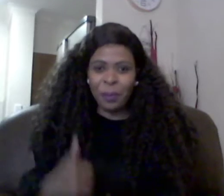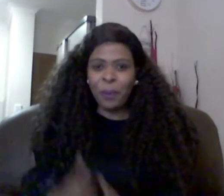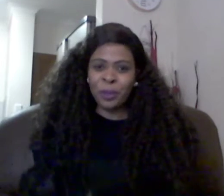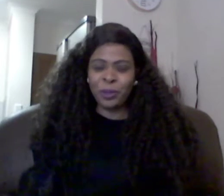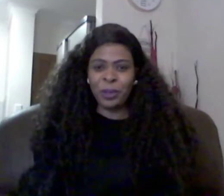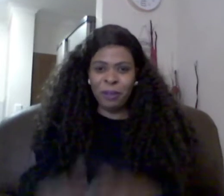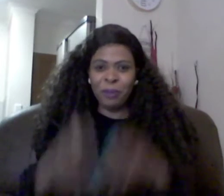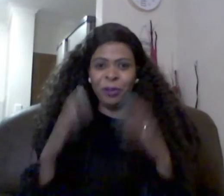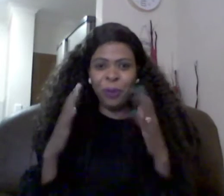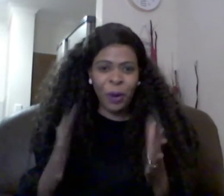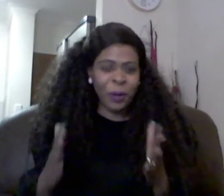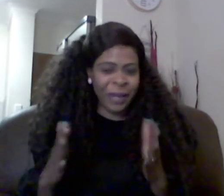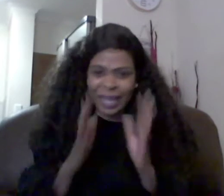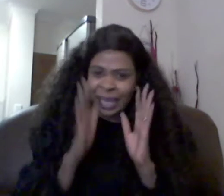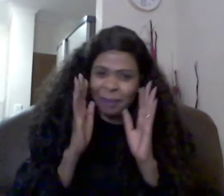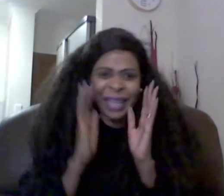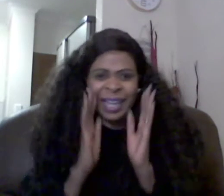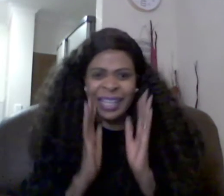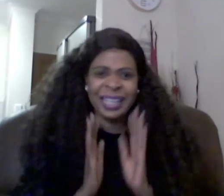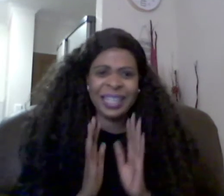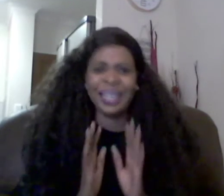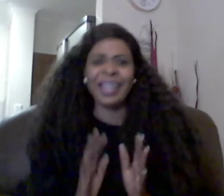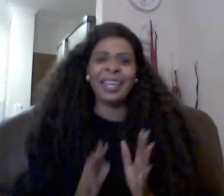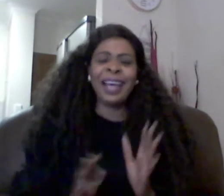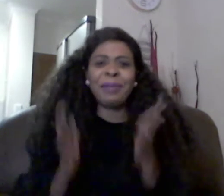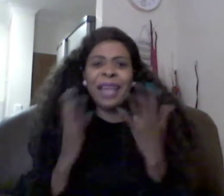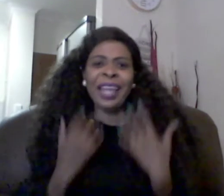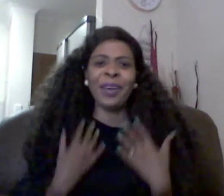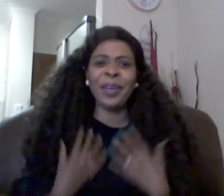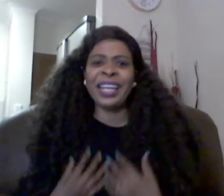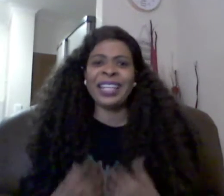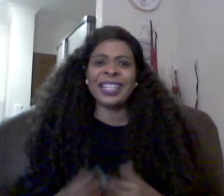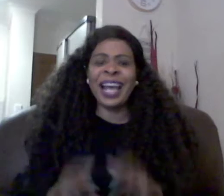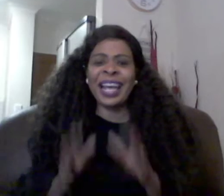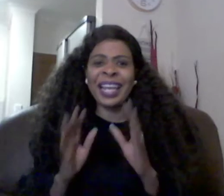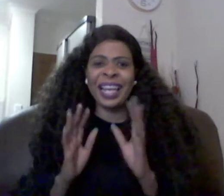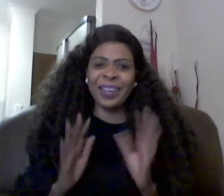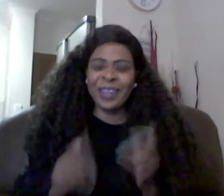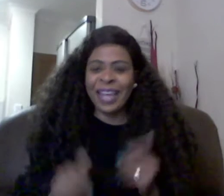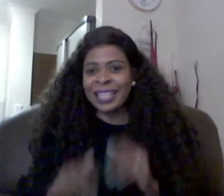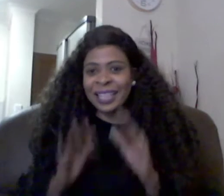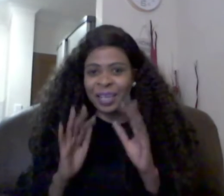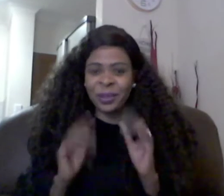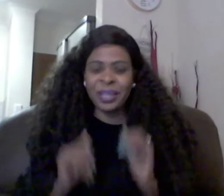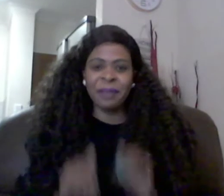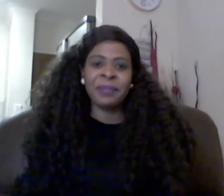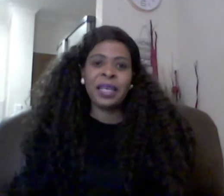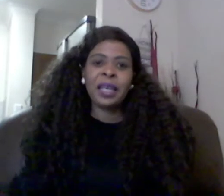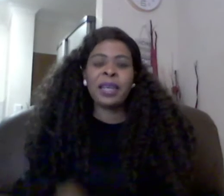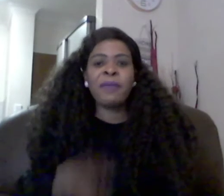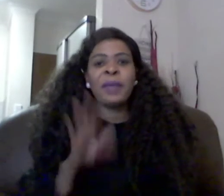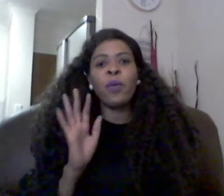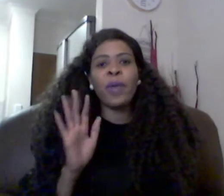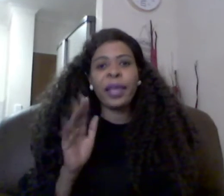proposed you even if you know hey i'm dying i'm dying on the inside hallelujah i said to him give me a week